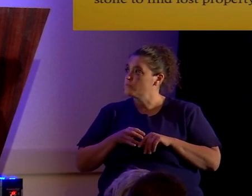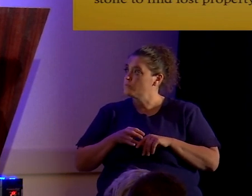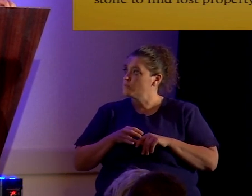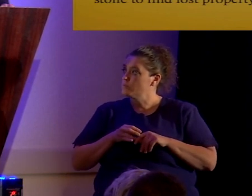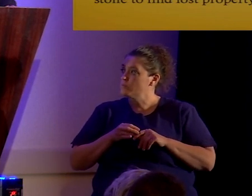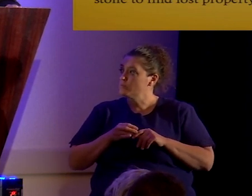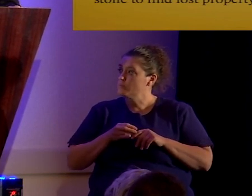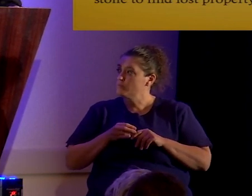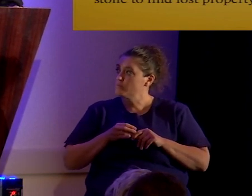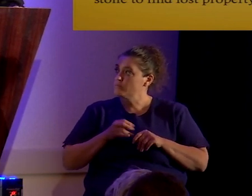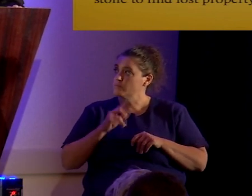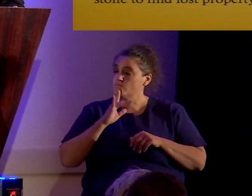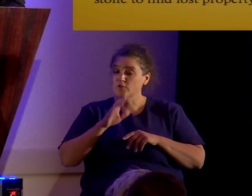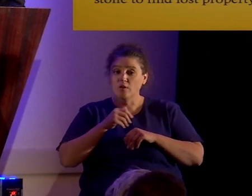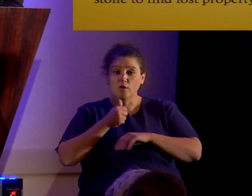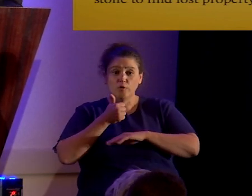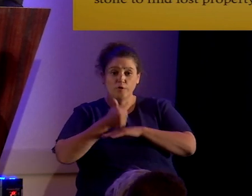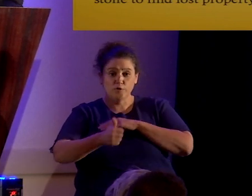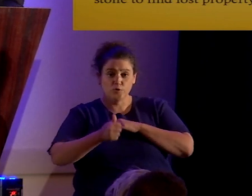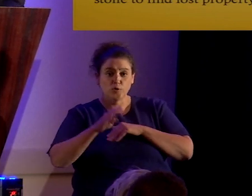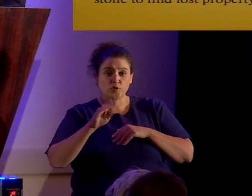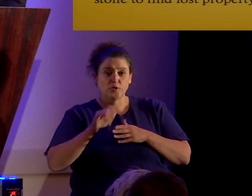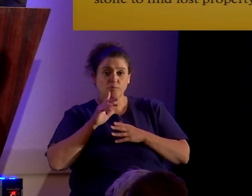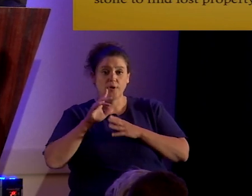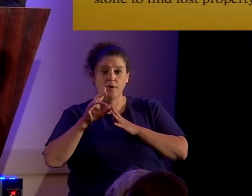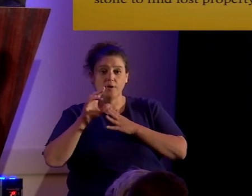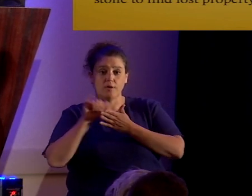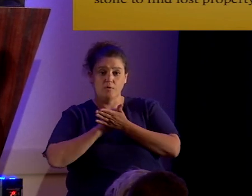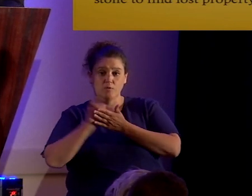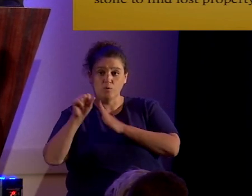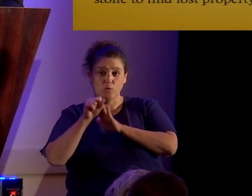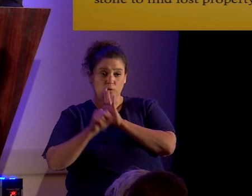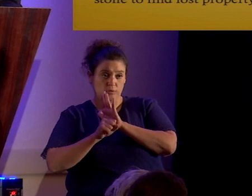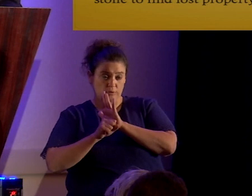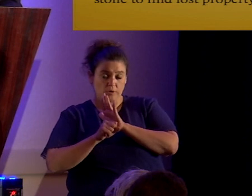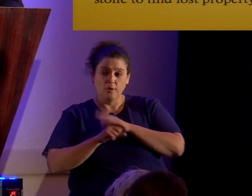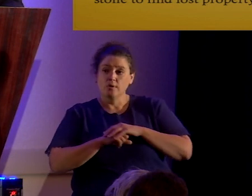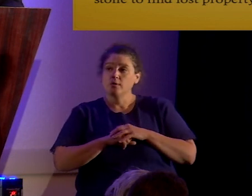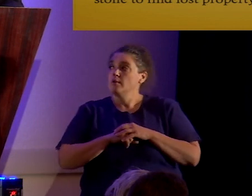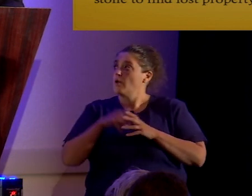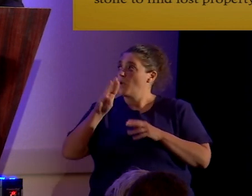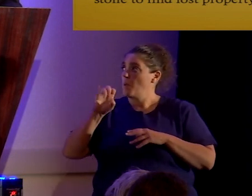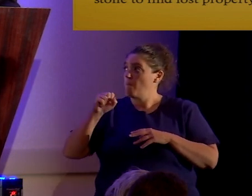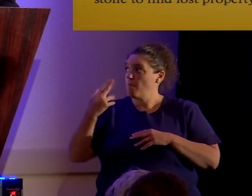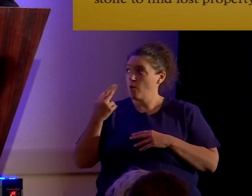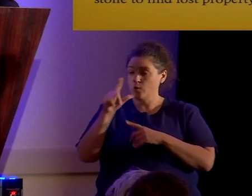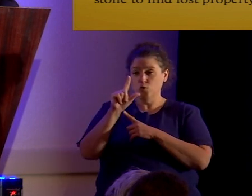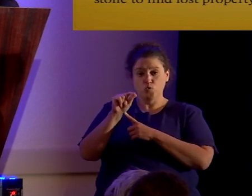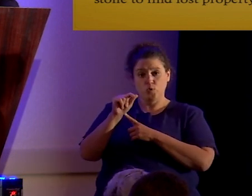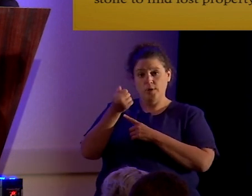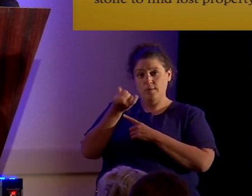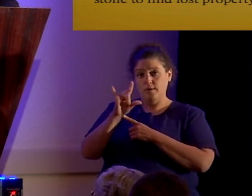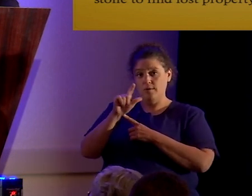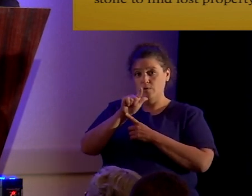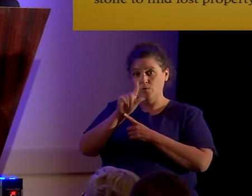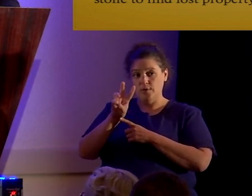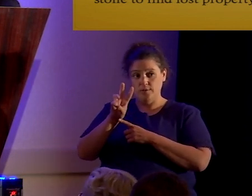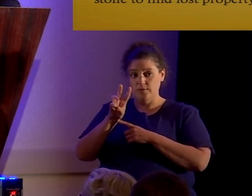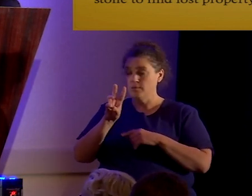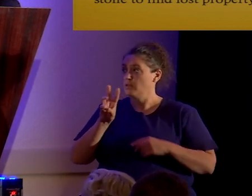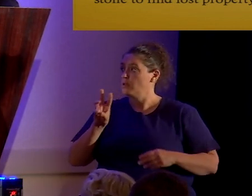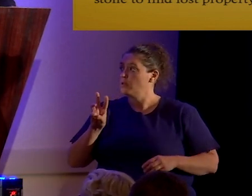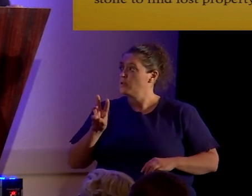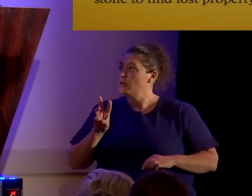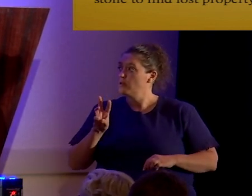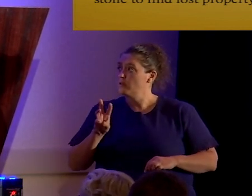the charges which were brought in by the state of New York versus Joseph Smith on March 20th, 1826. The